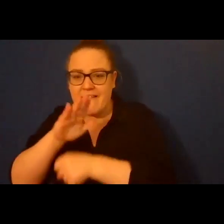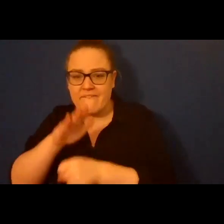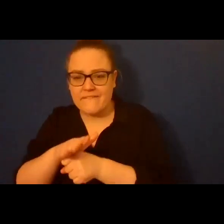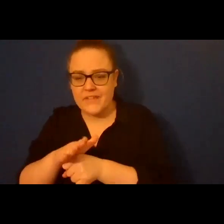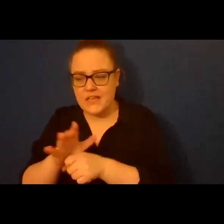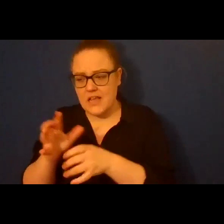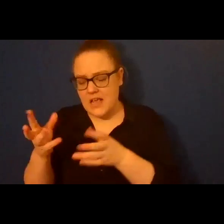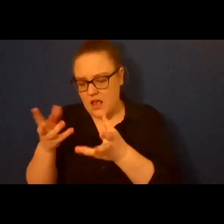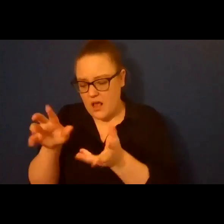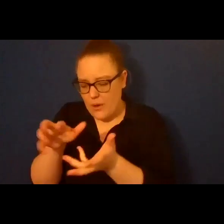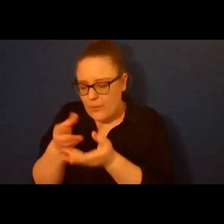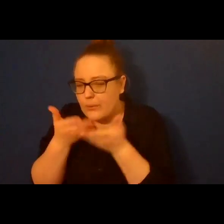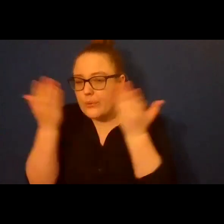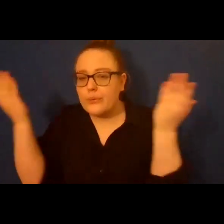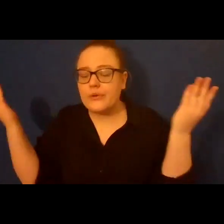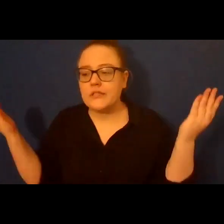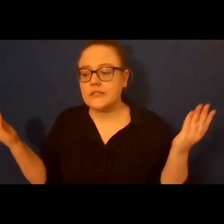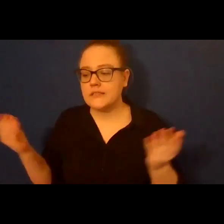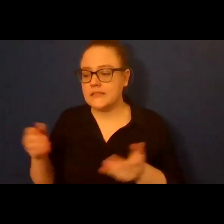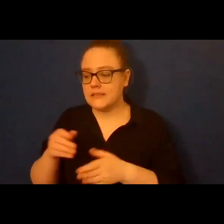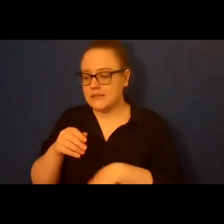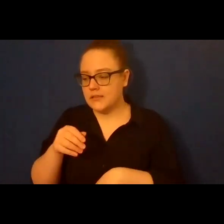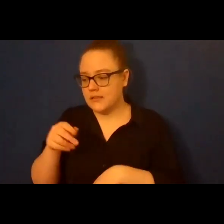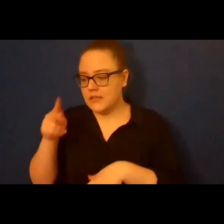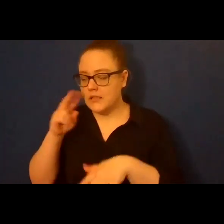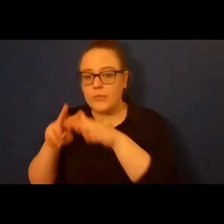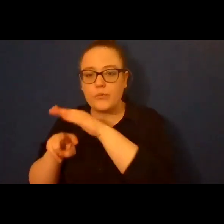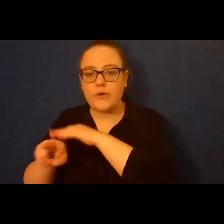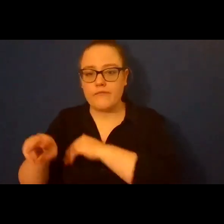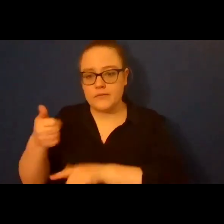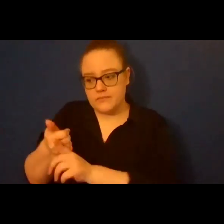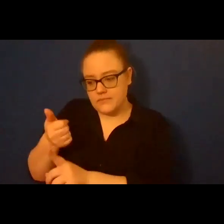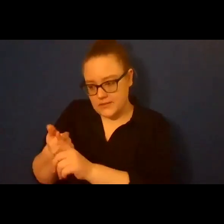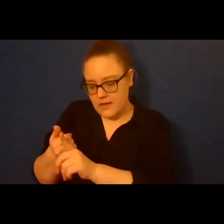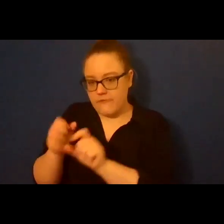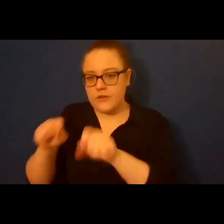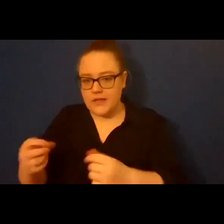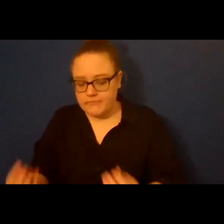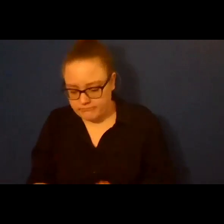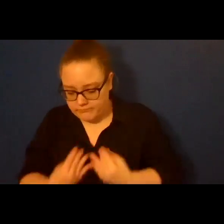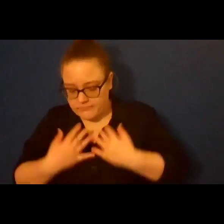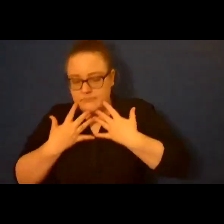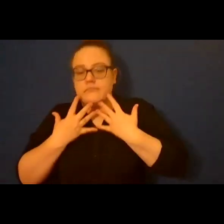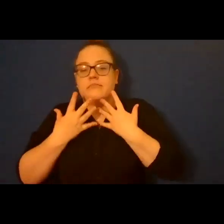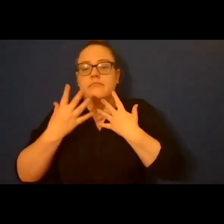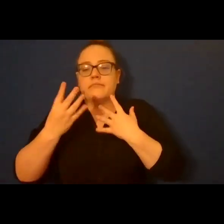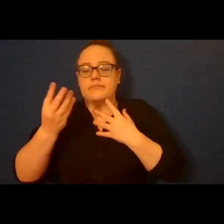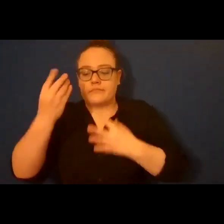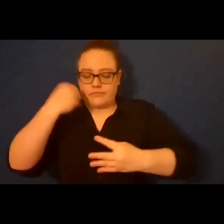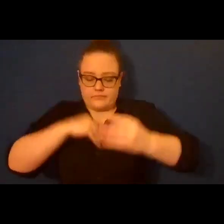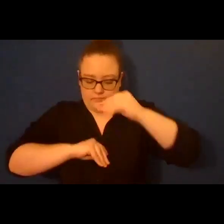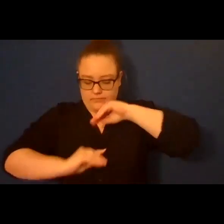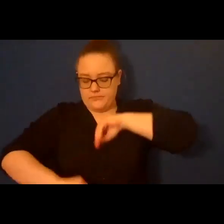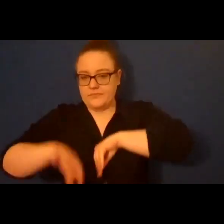Imagine the emptiness in you. The vast cavities you have spent your life trying to fill with fathers,